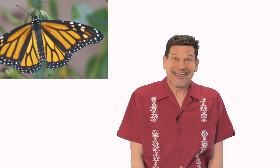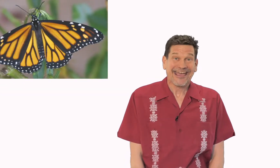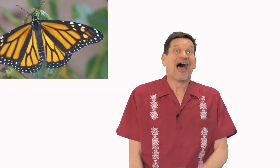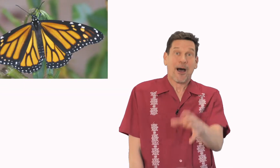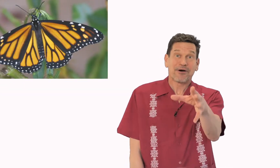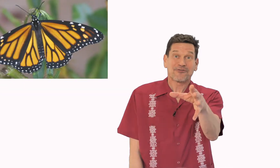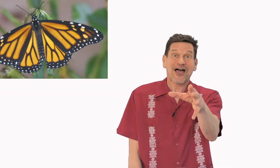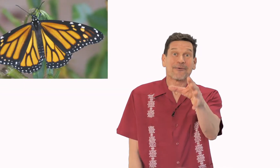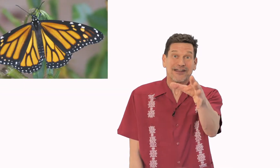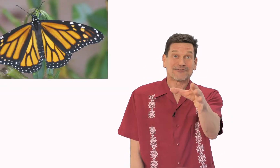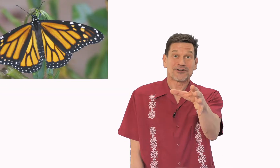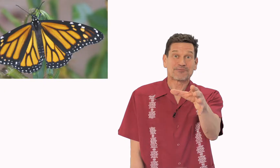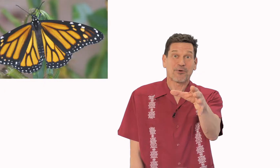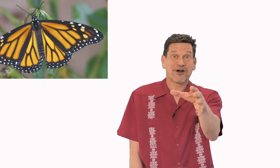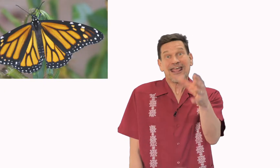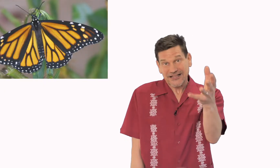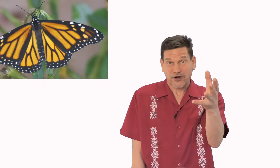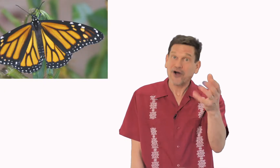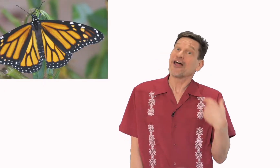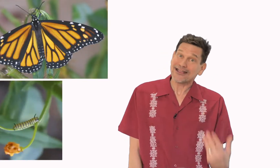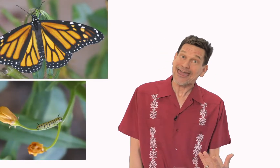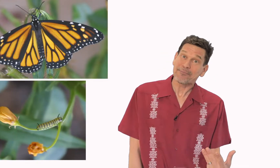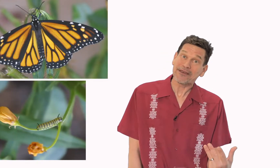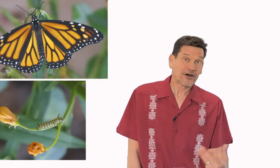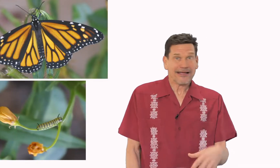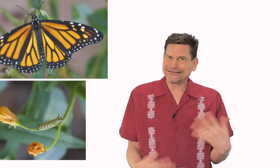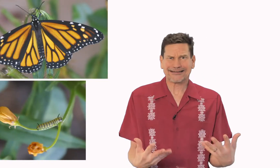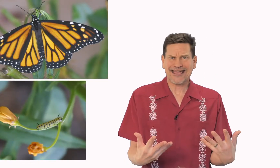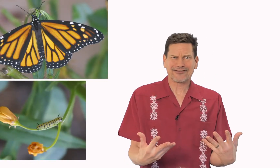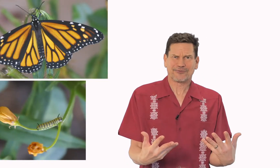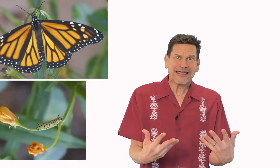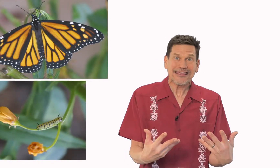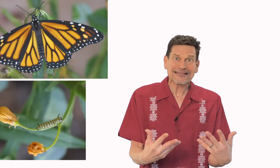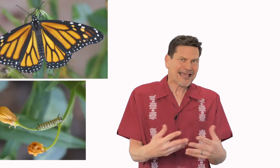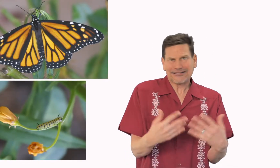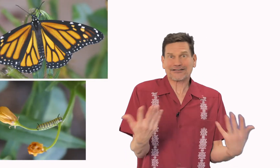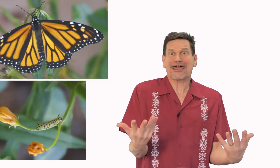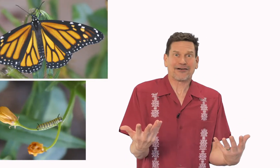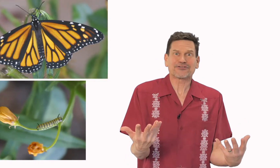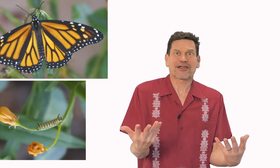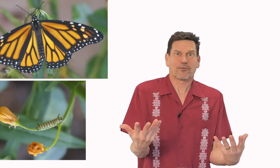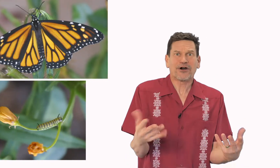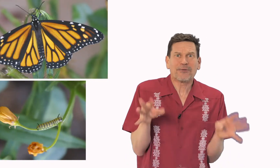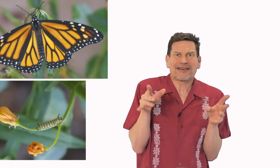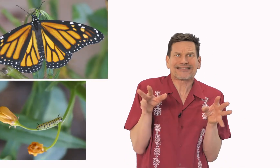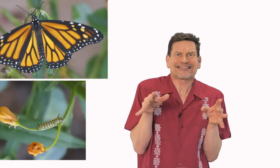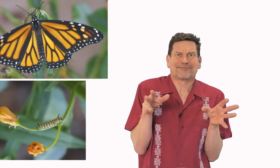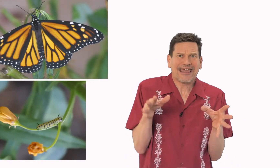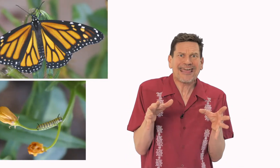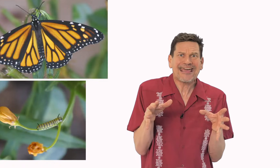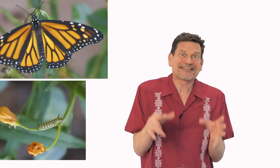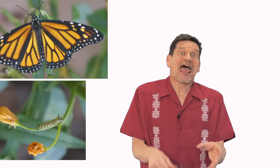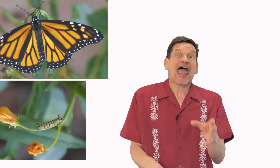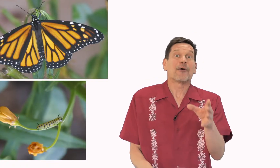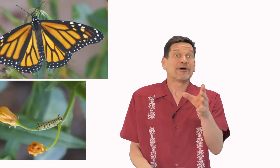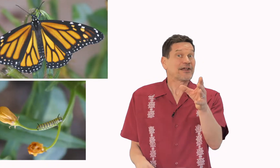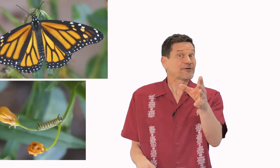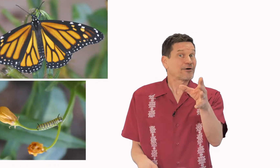Yeah! A butterfly, when it's first born, is called a caterpillar. It doesn't have any wings, just kind of looks like a worm, but it's got some legs. And when it grows